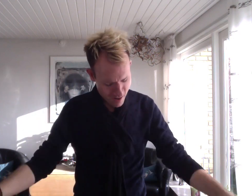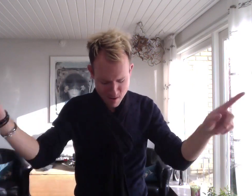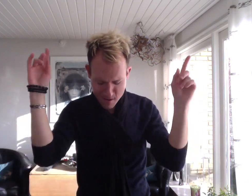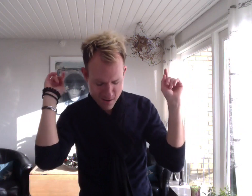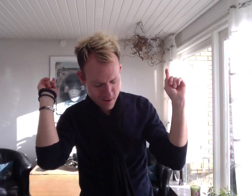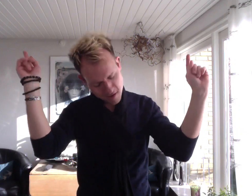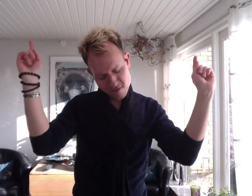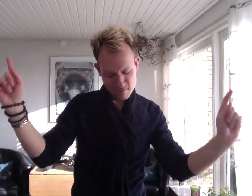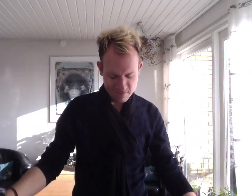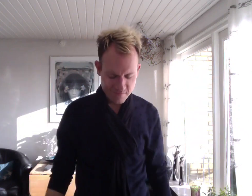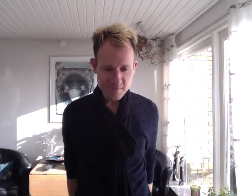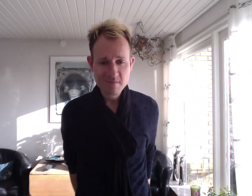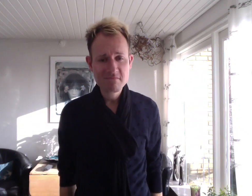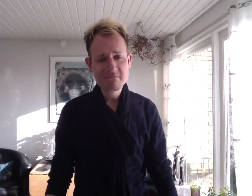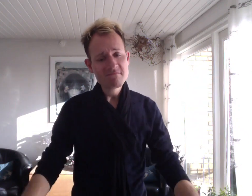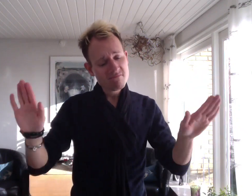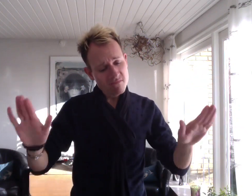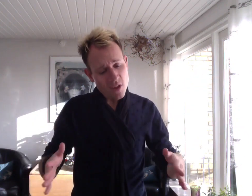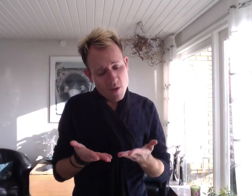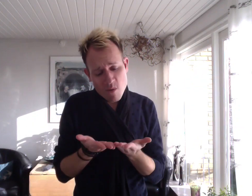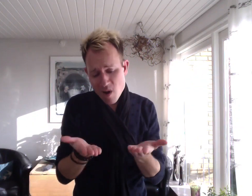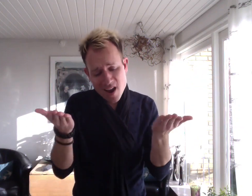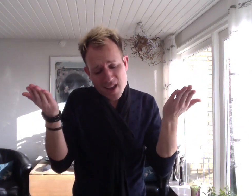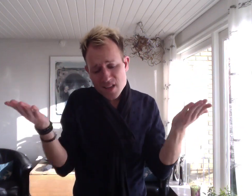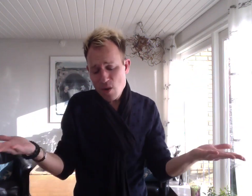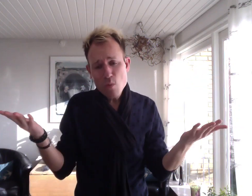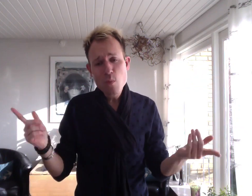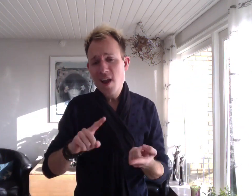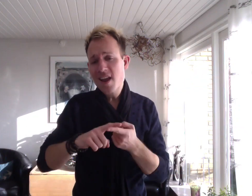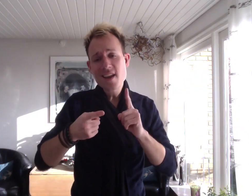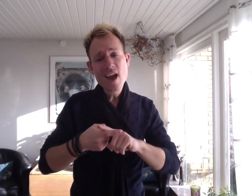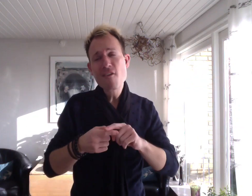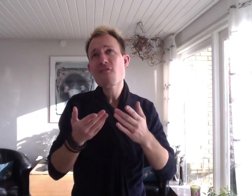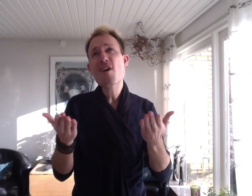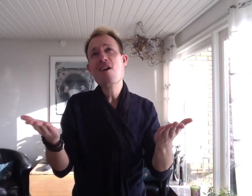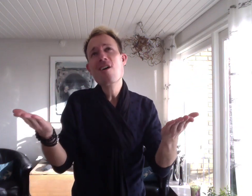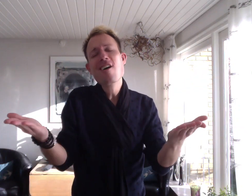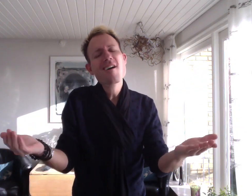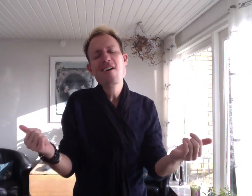I'll Oh that's what friends are for